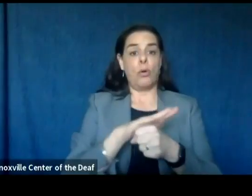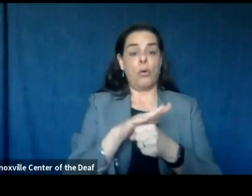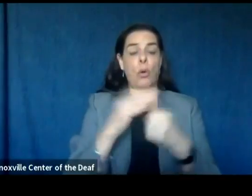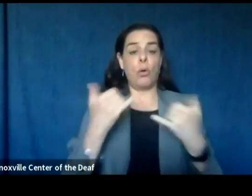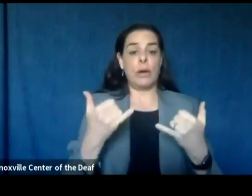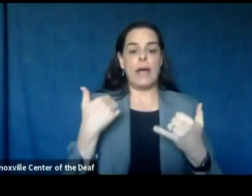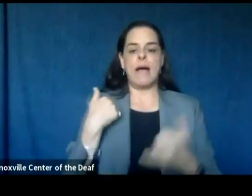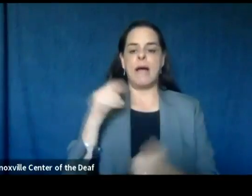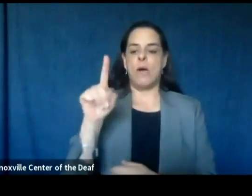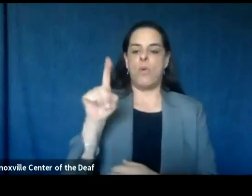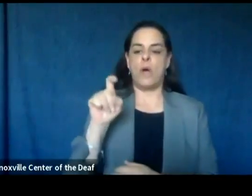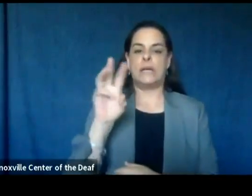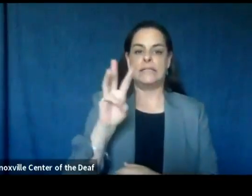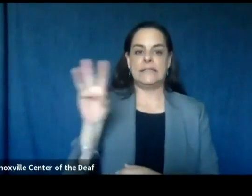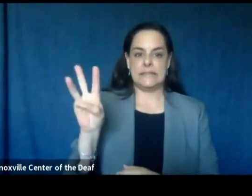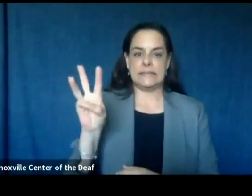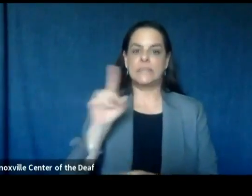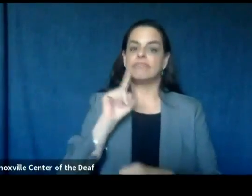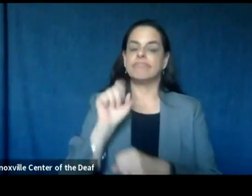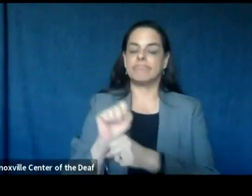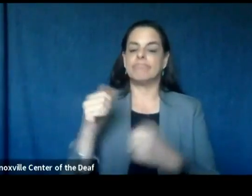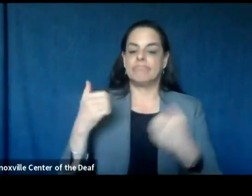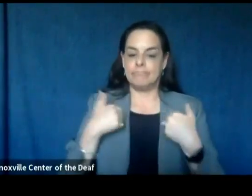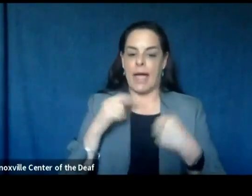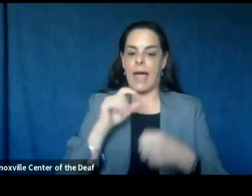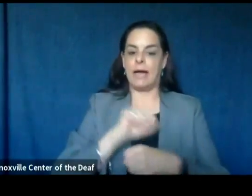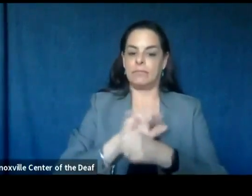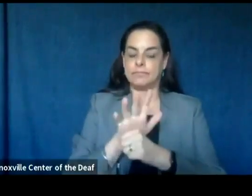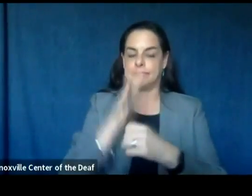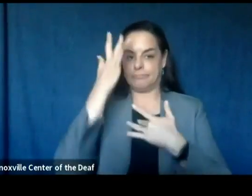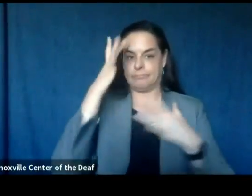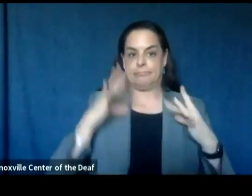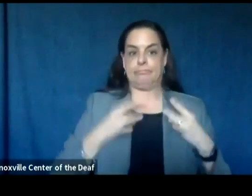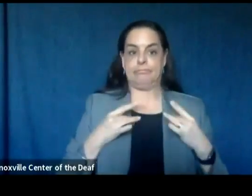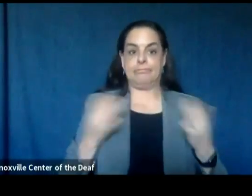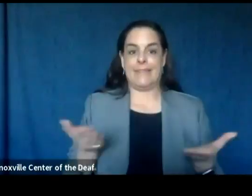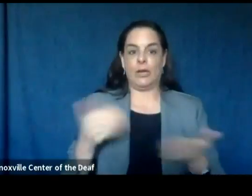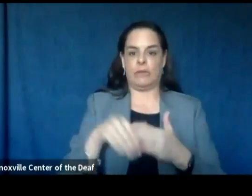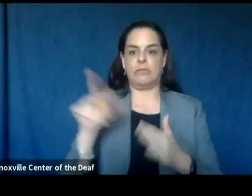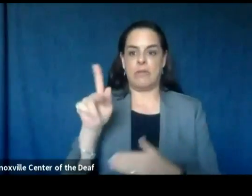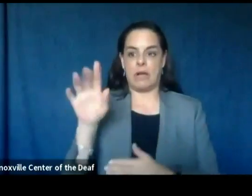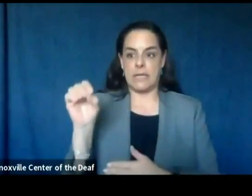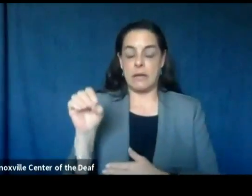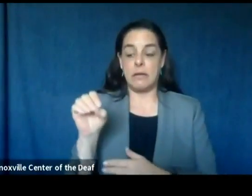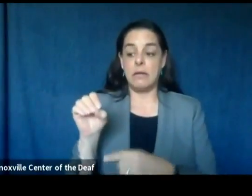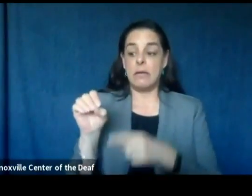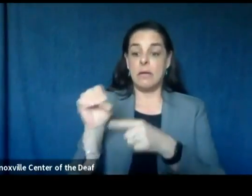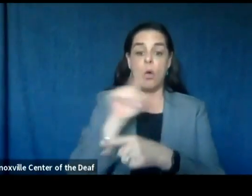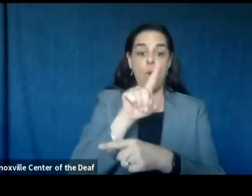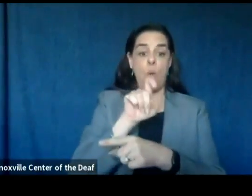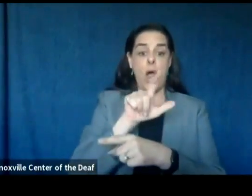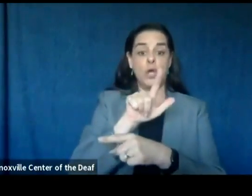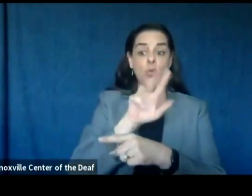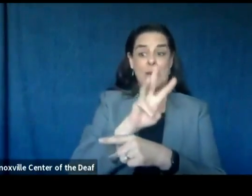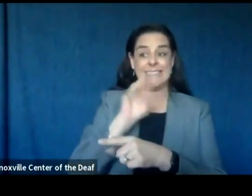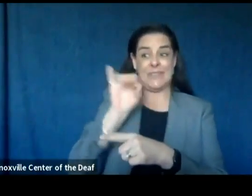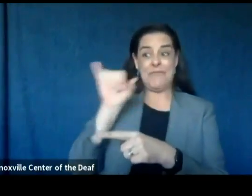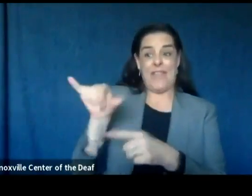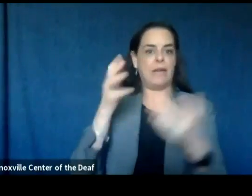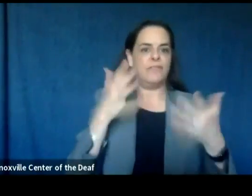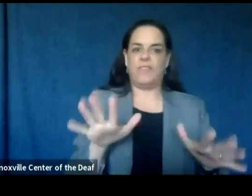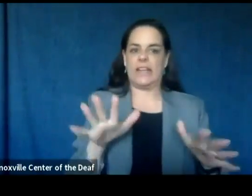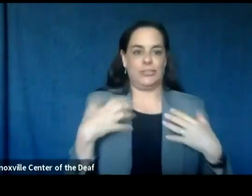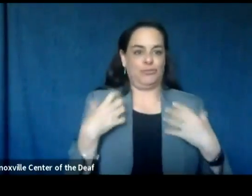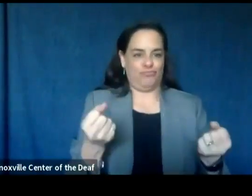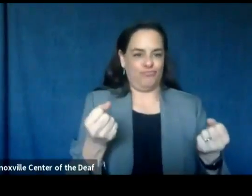166 confirmed cases of COVID-19 in Knox County 126 of those have recovered 20